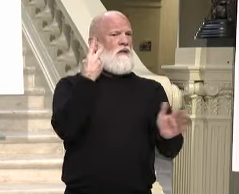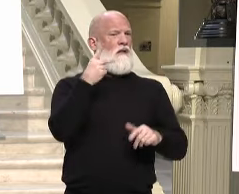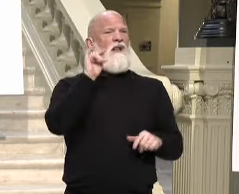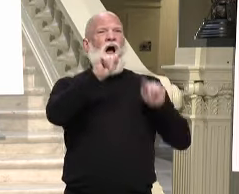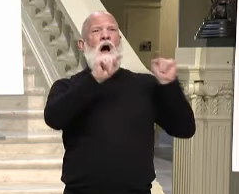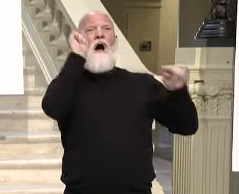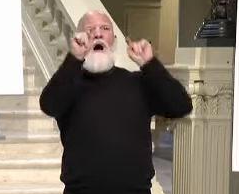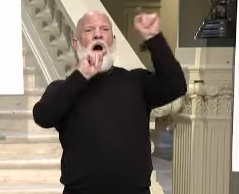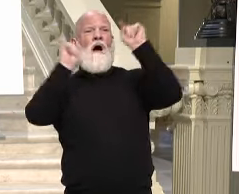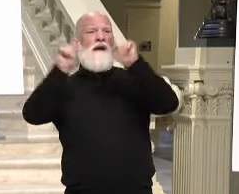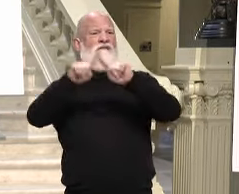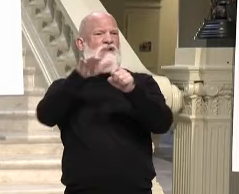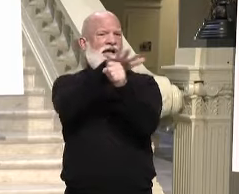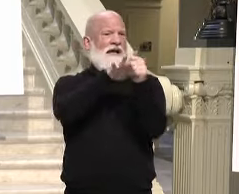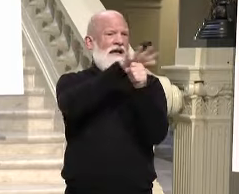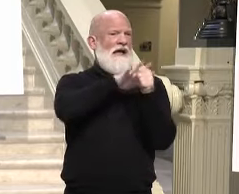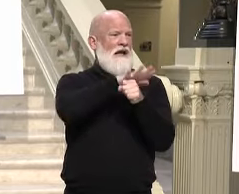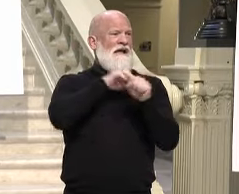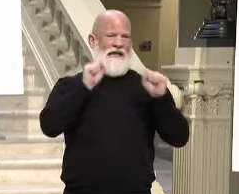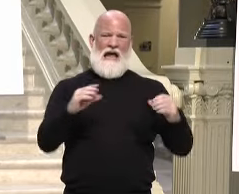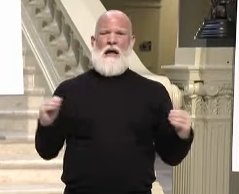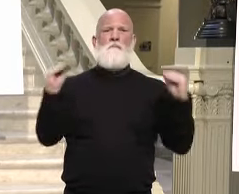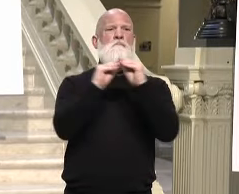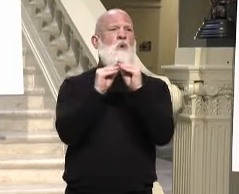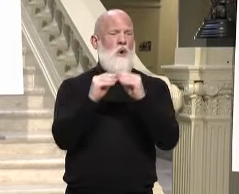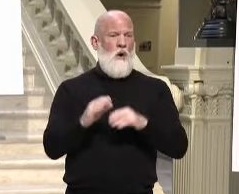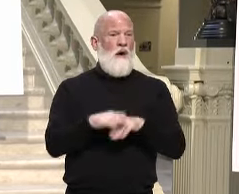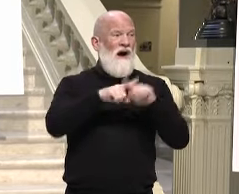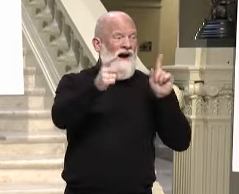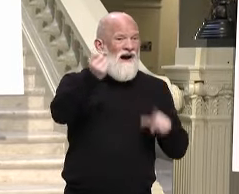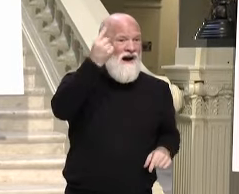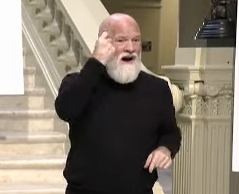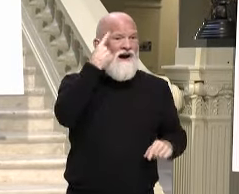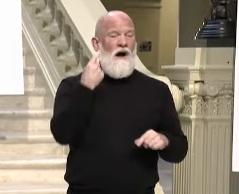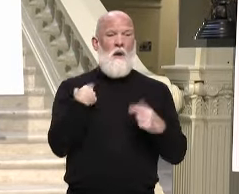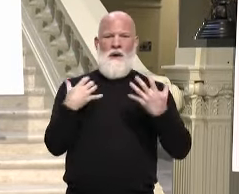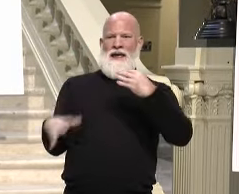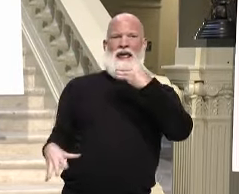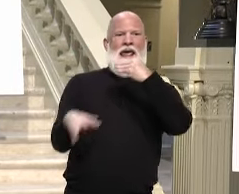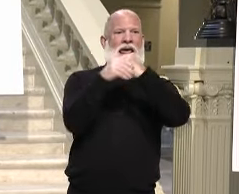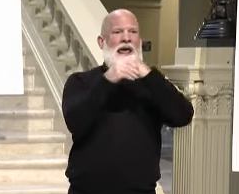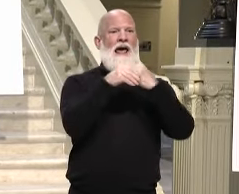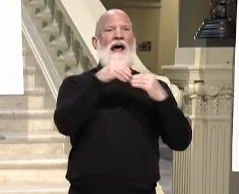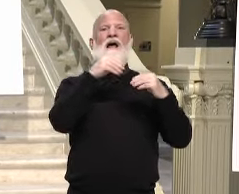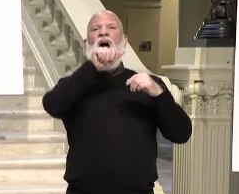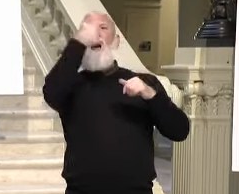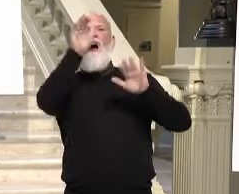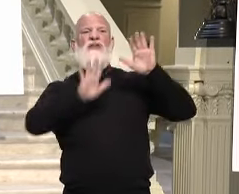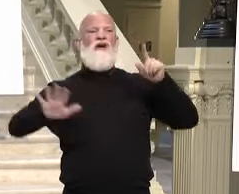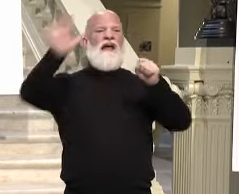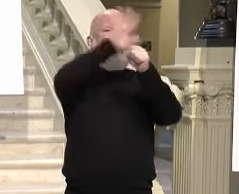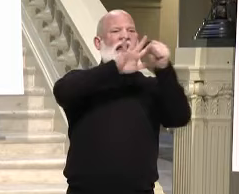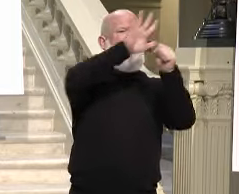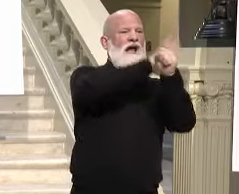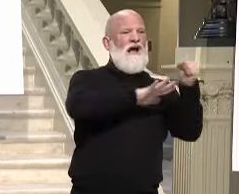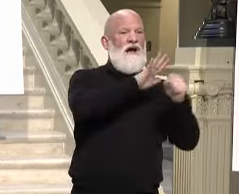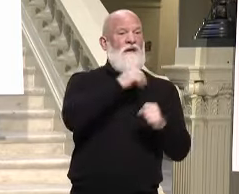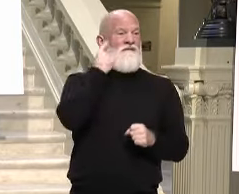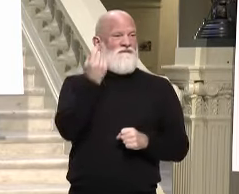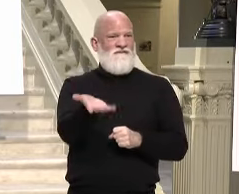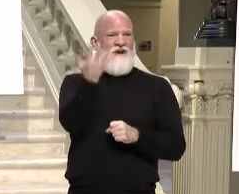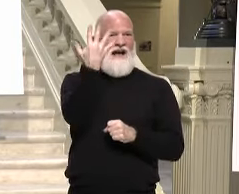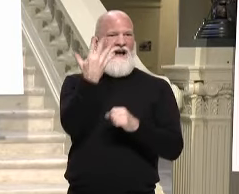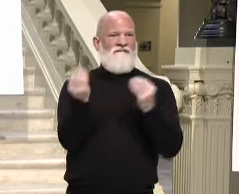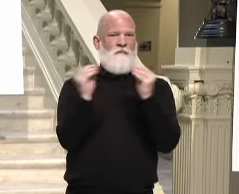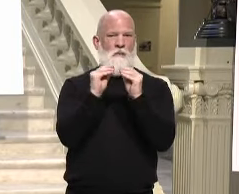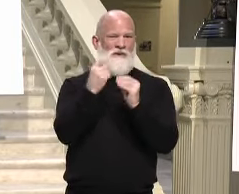more than that. We also can spread out and have additional sites which we're doing with these five today so that when that